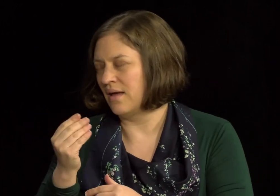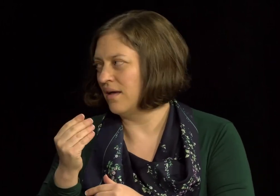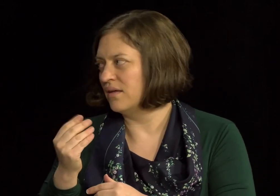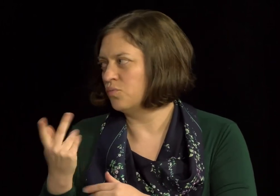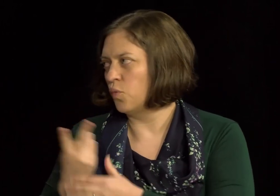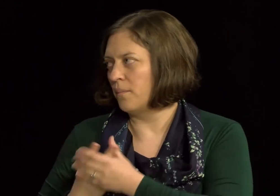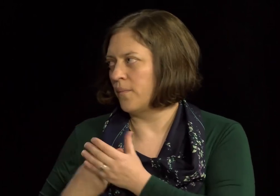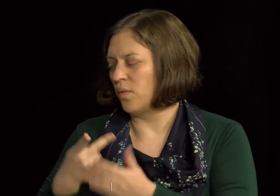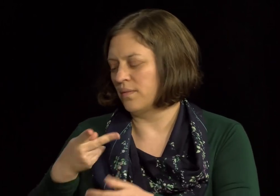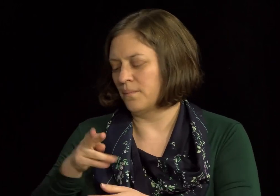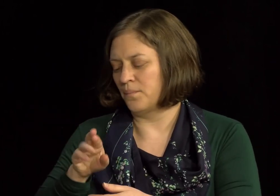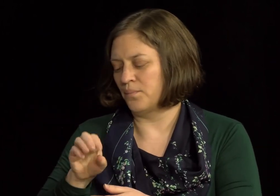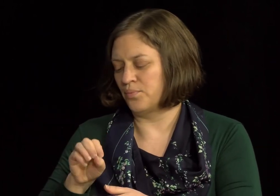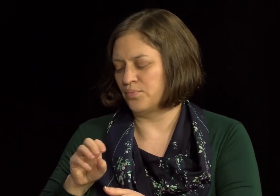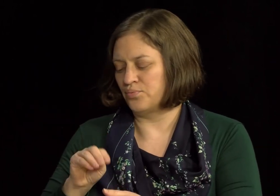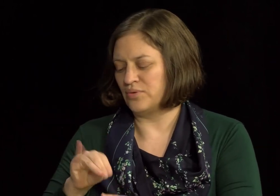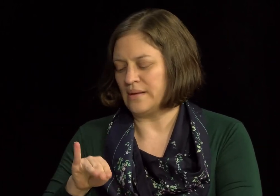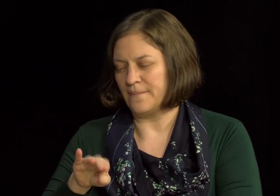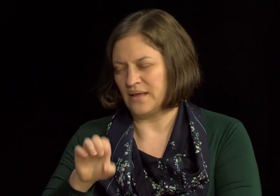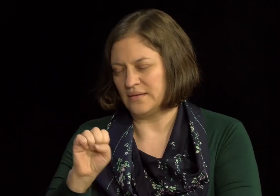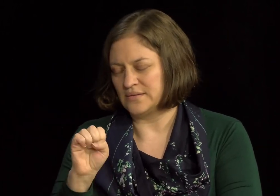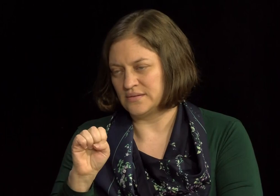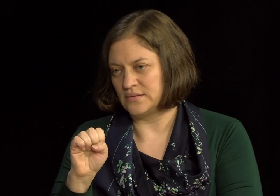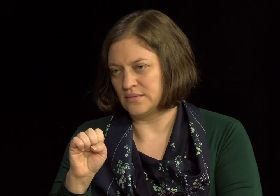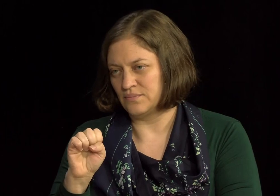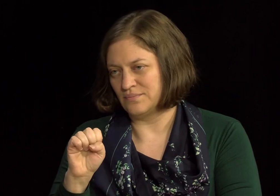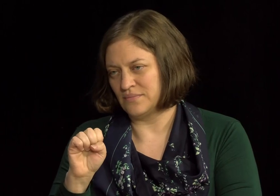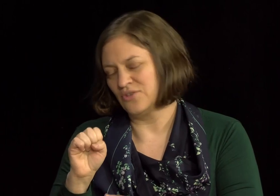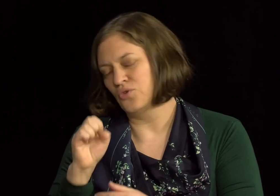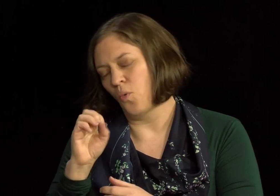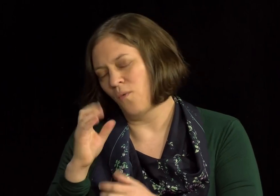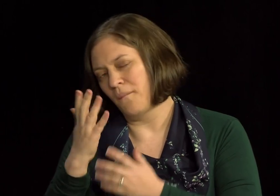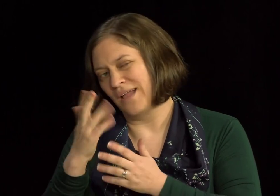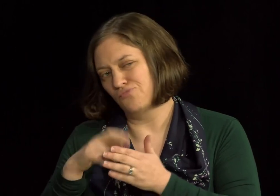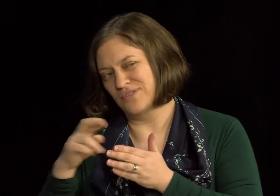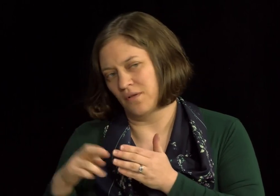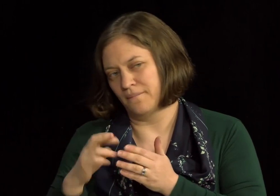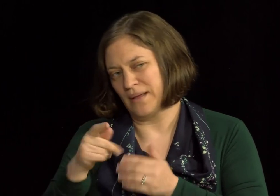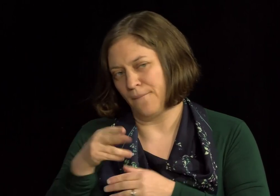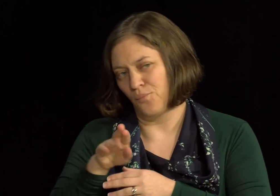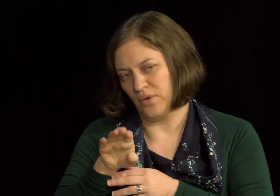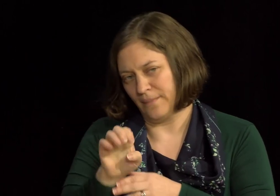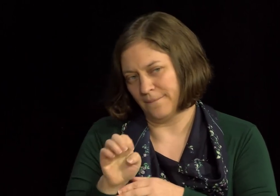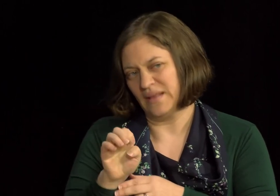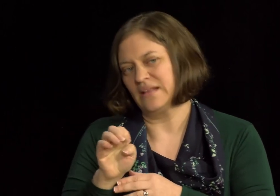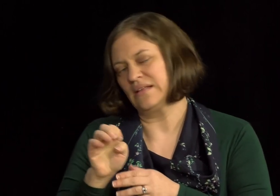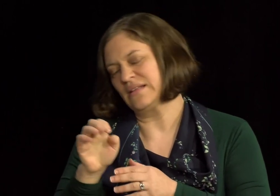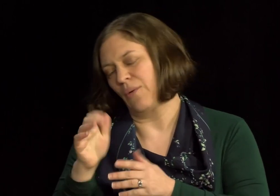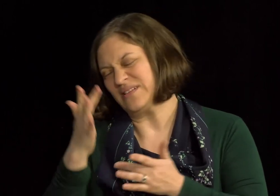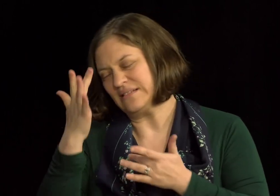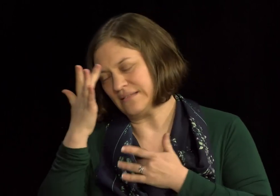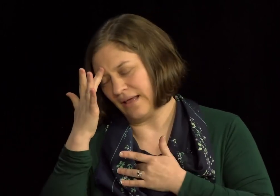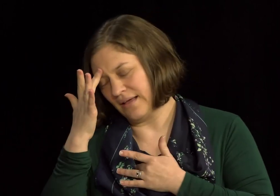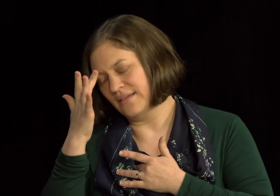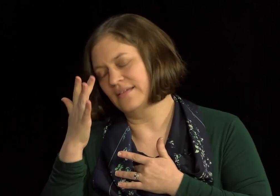hearing. And, we were preemies. We were premature. So, as a result of that,